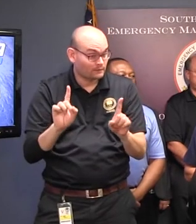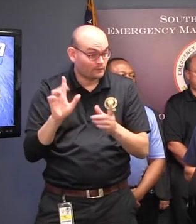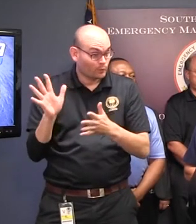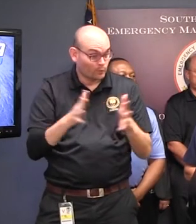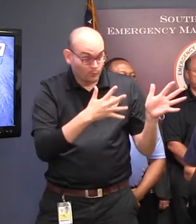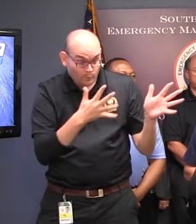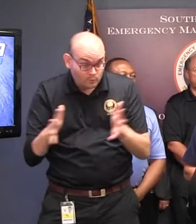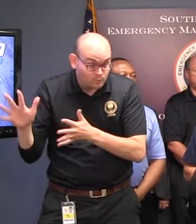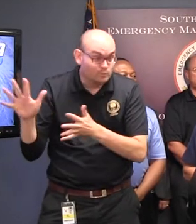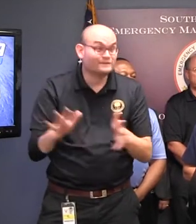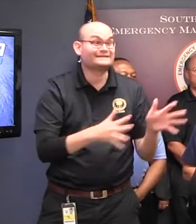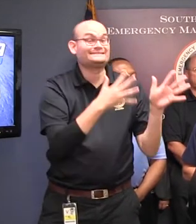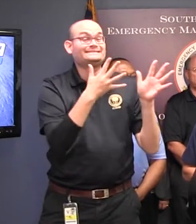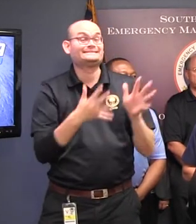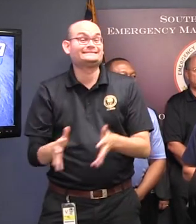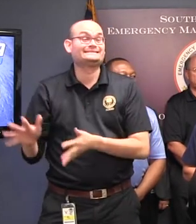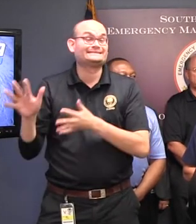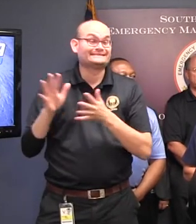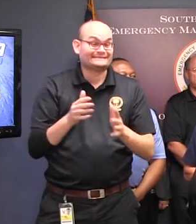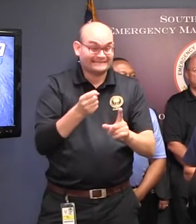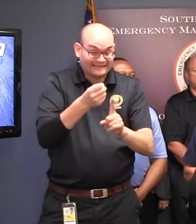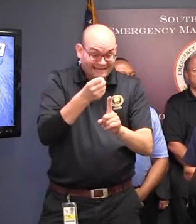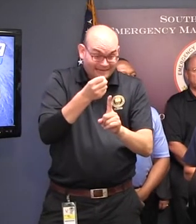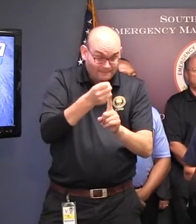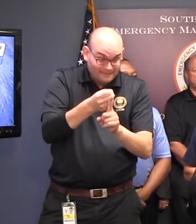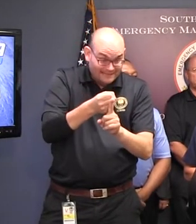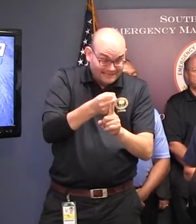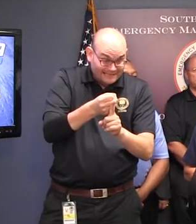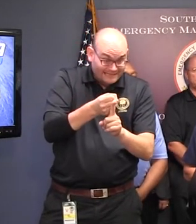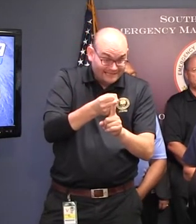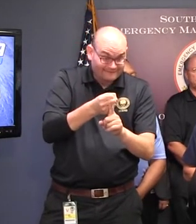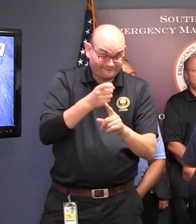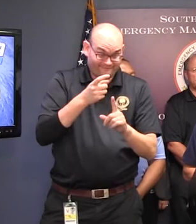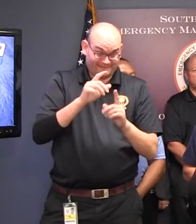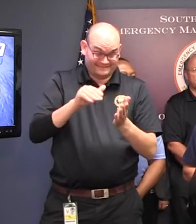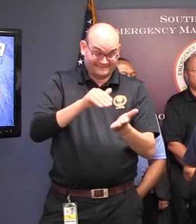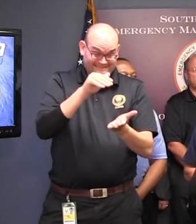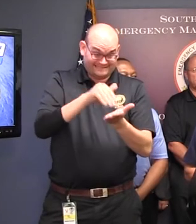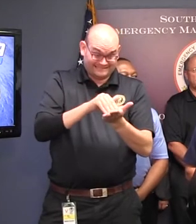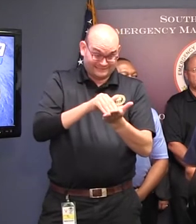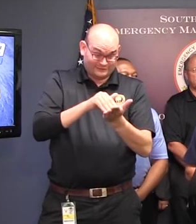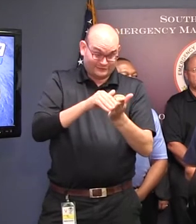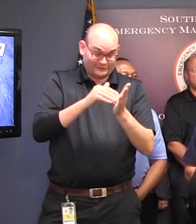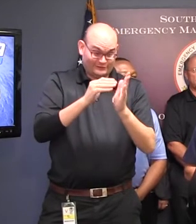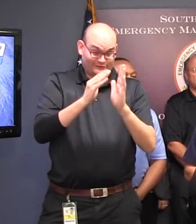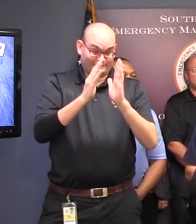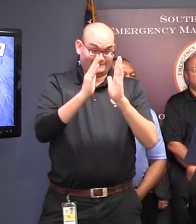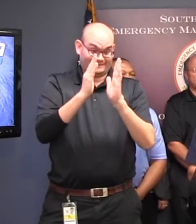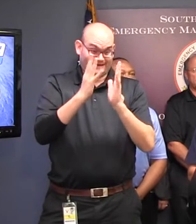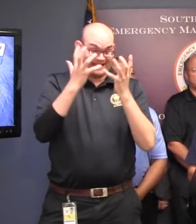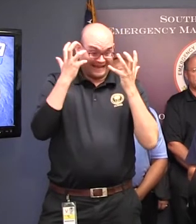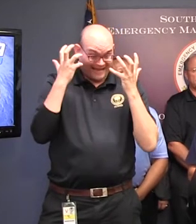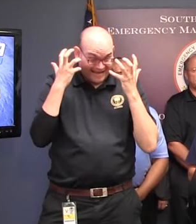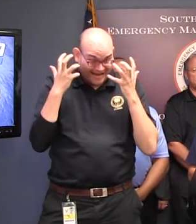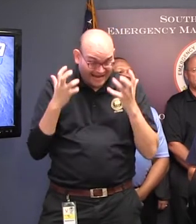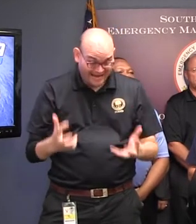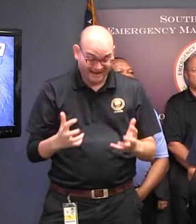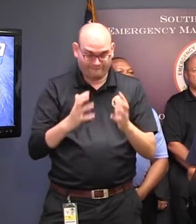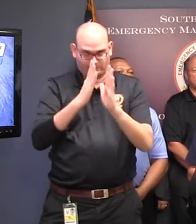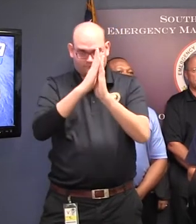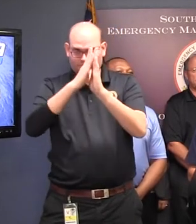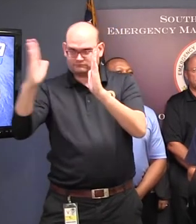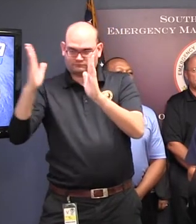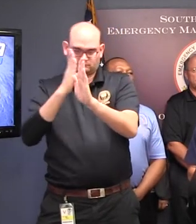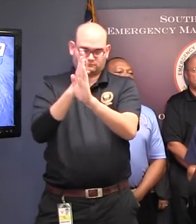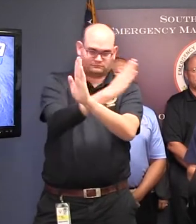north, and the impacts from the storm extend a great distance from the center. The heaviest rain and highest threat for tornadoes is on the right